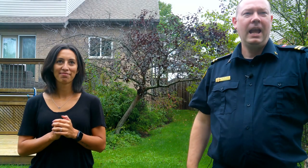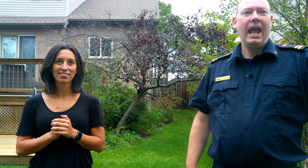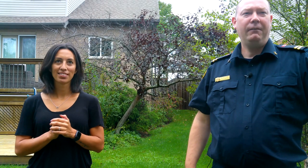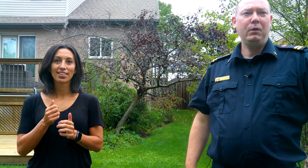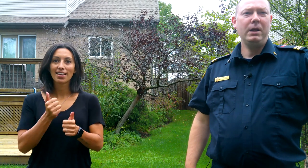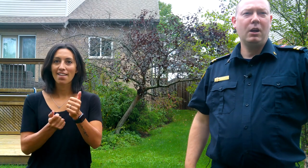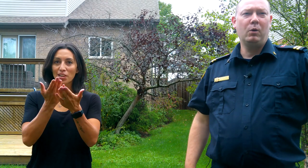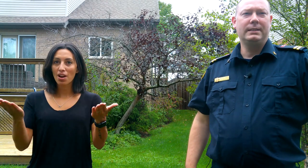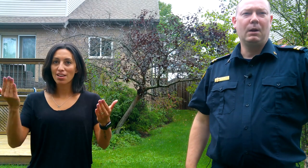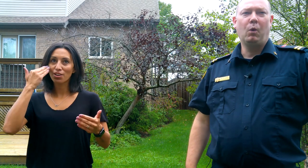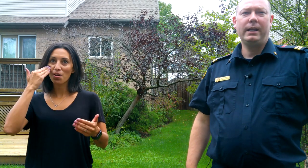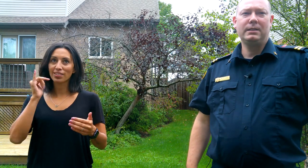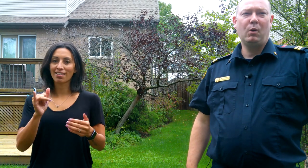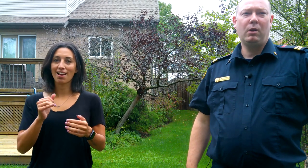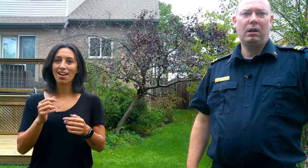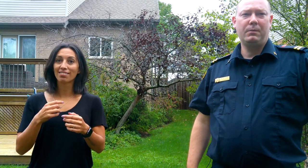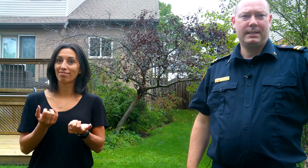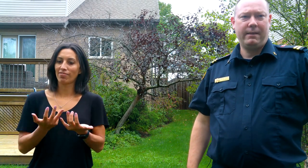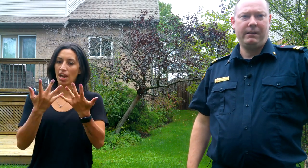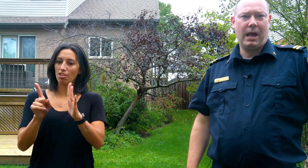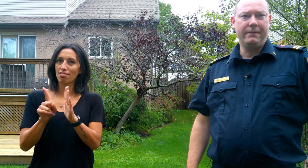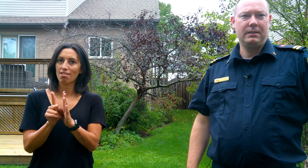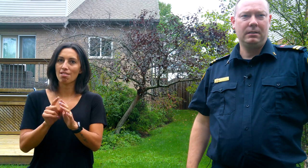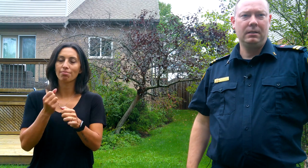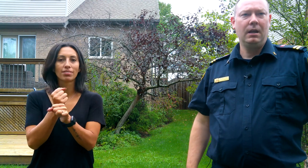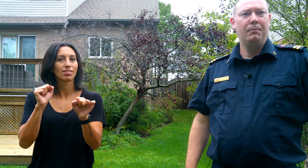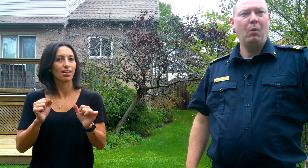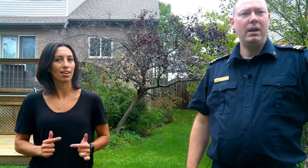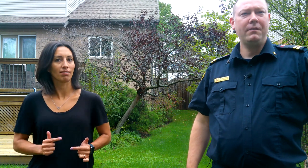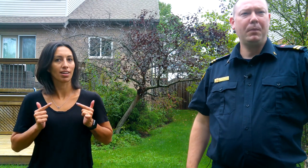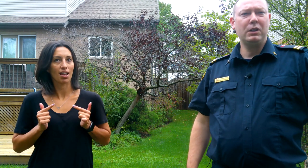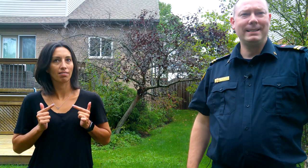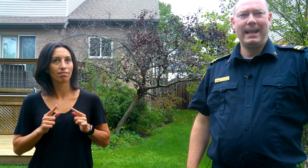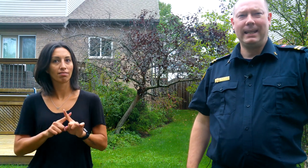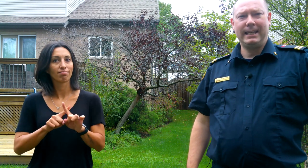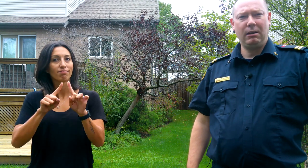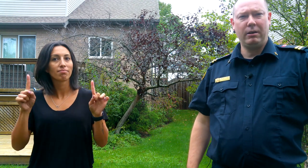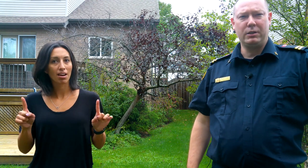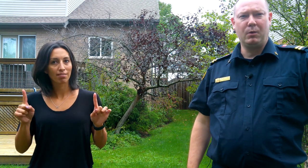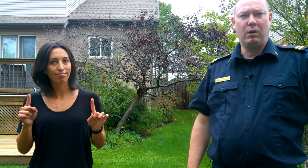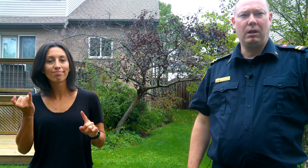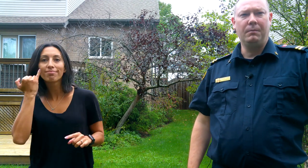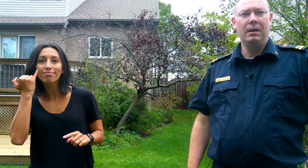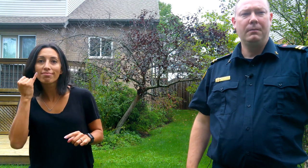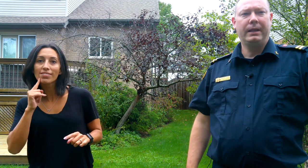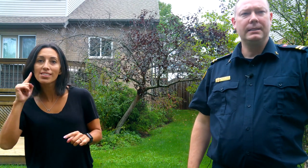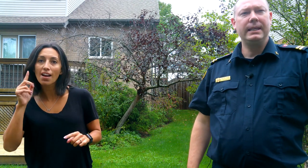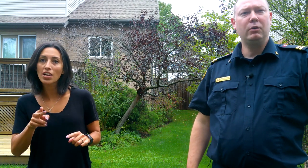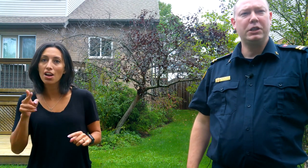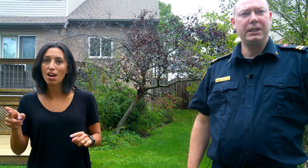everyone knows that working smoke alarms save lives but what if a person can't hear their smoke alarm because he or she